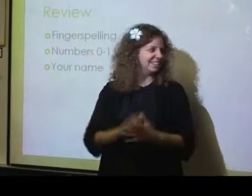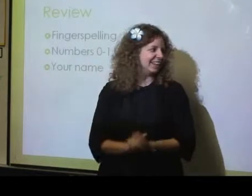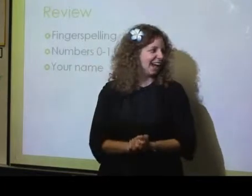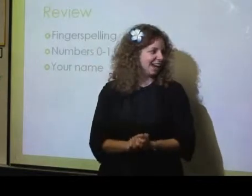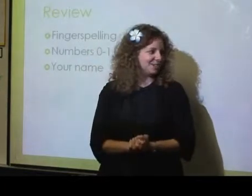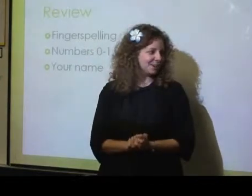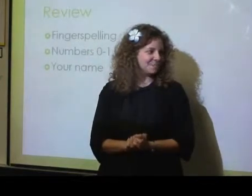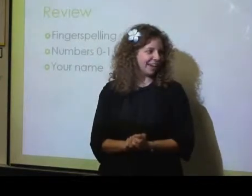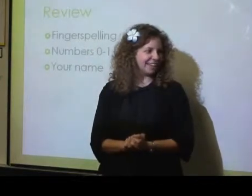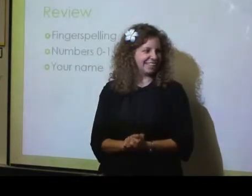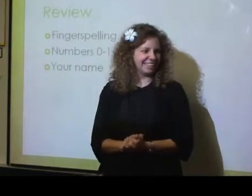Hi, welcome back.